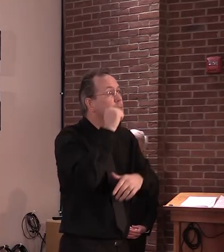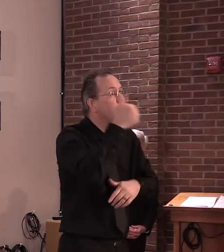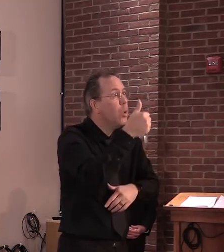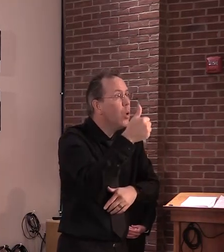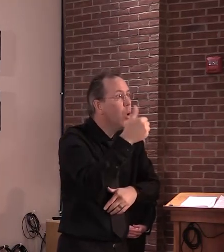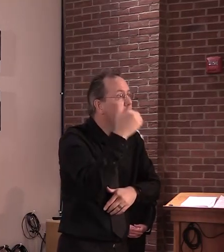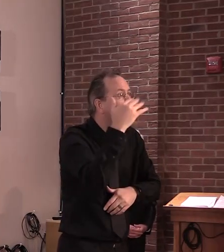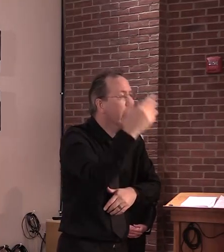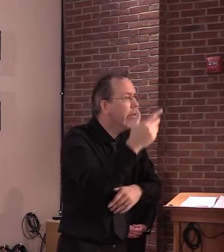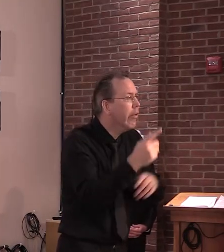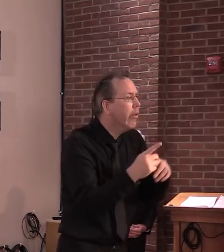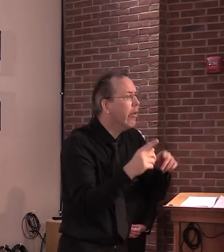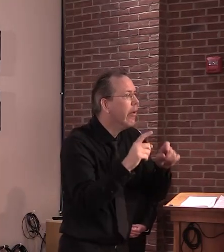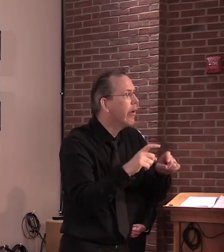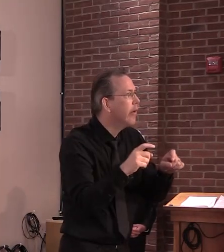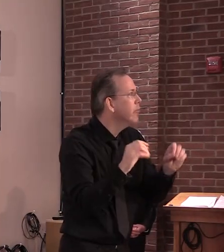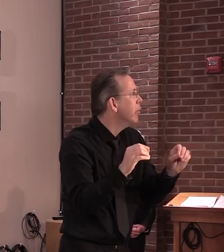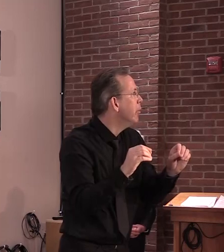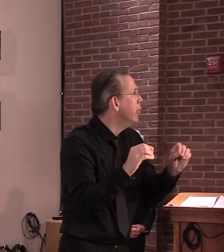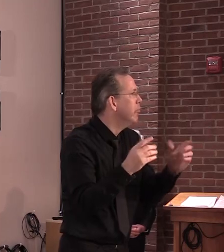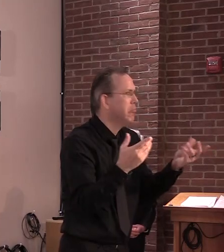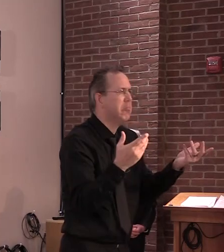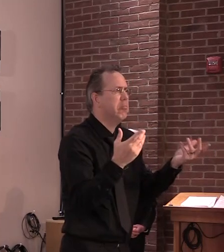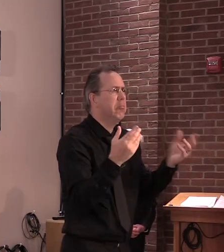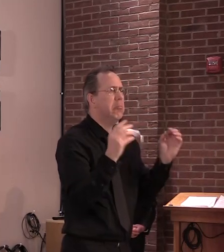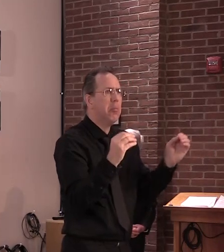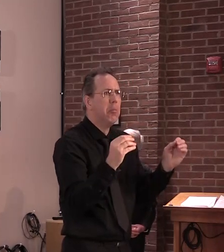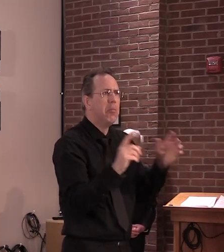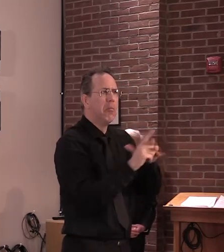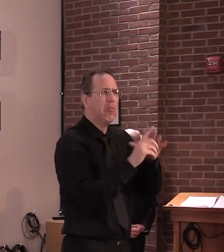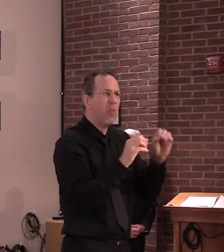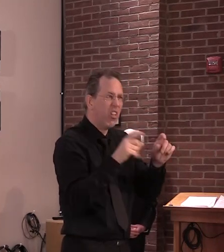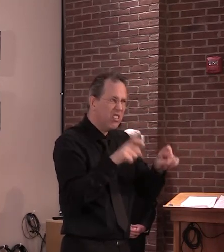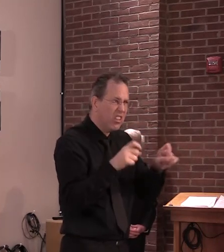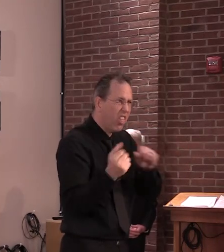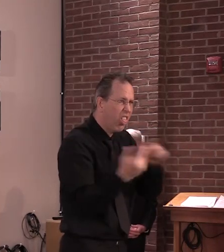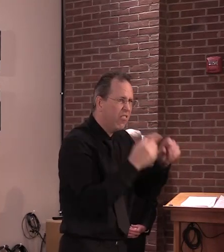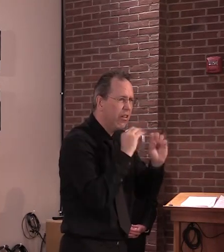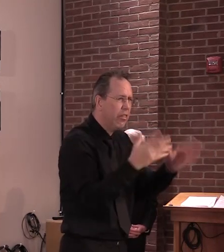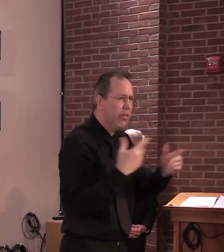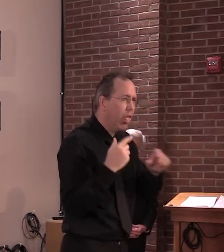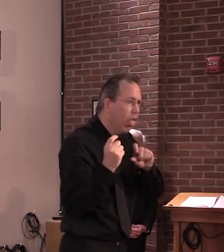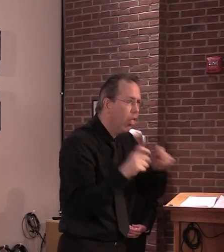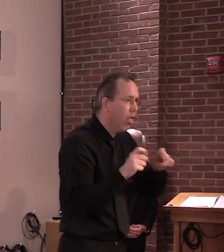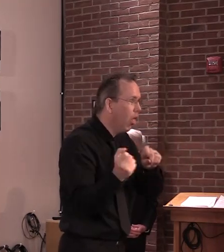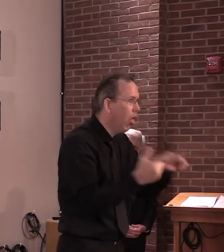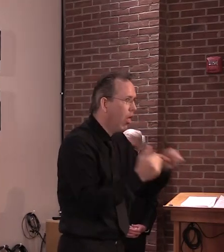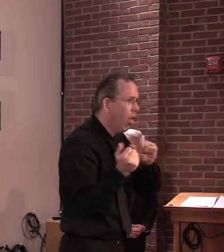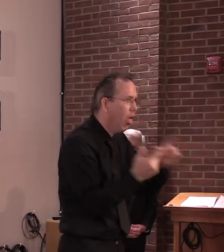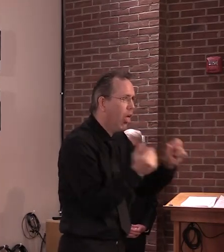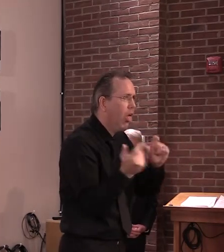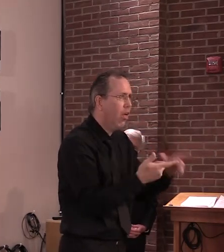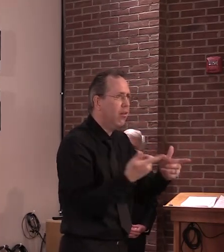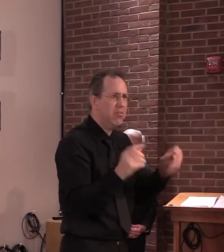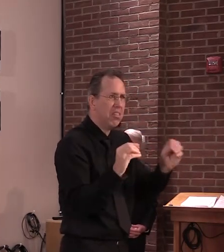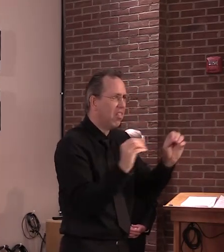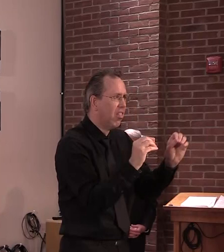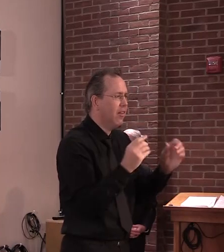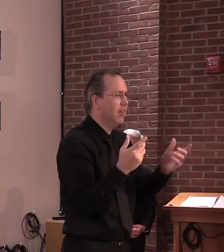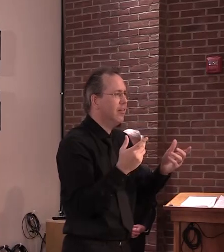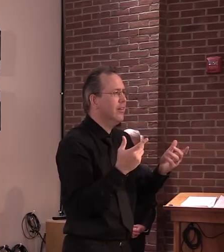someone bringing the infection into the facility. So you'd have to decide then, you know, do you do that several times a week,